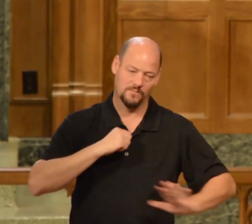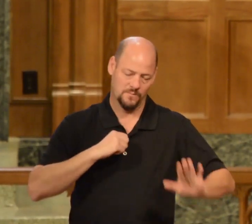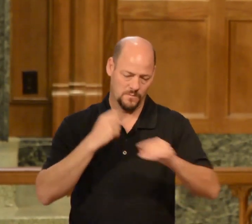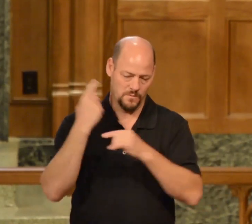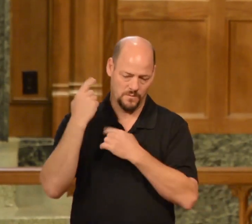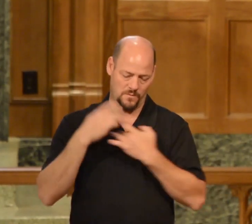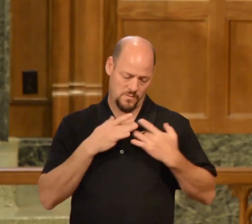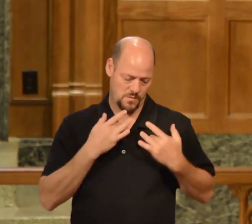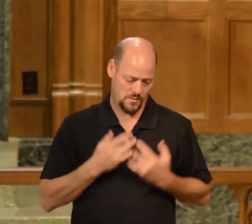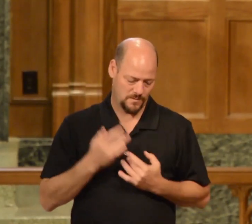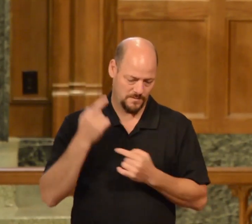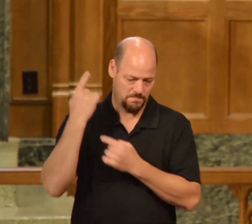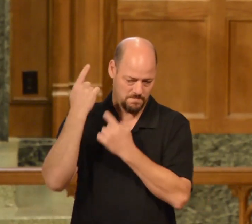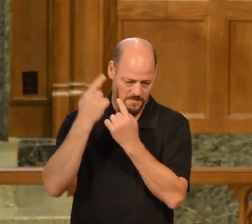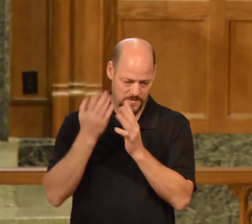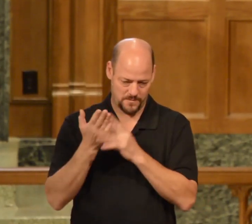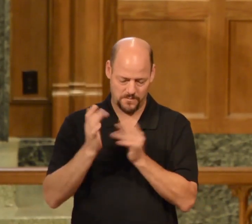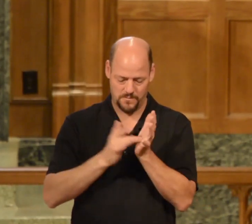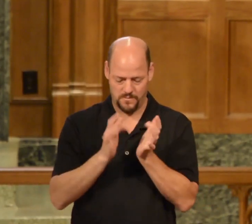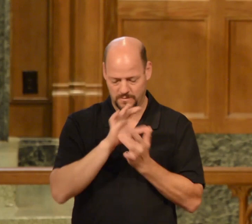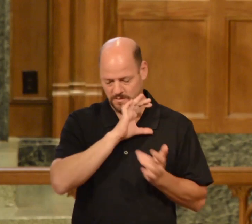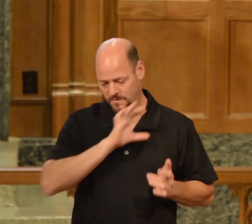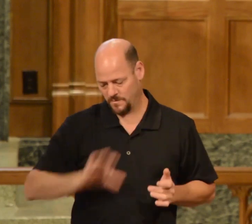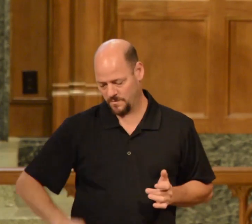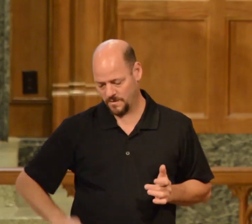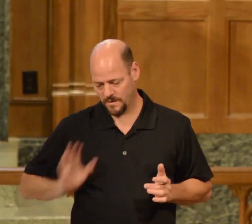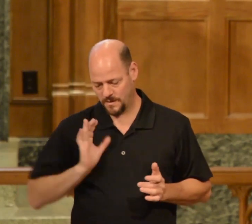our Lord Amen God